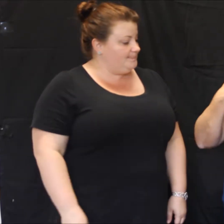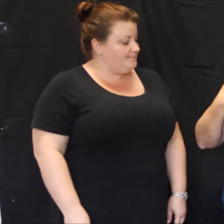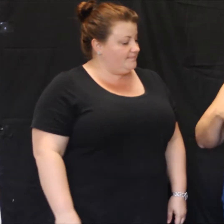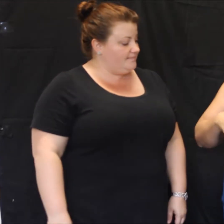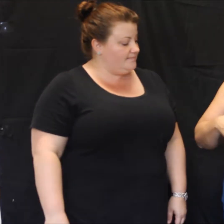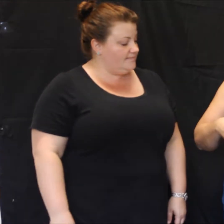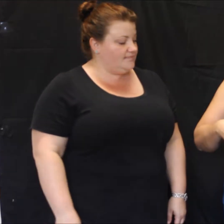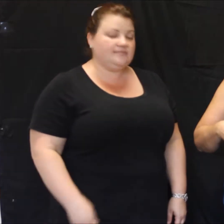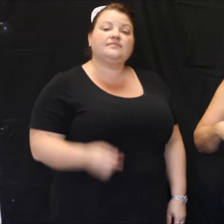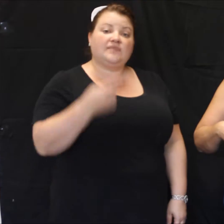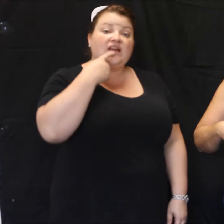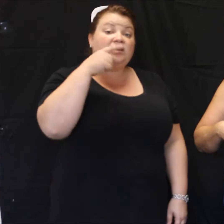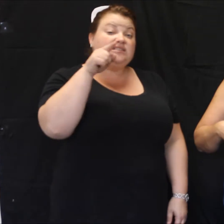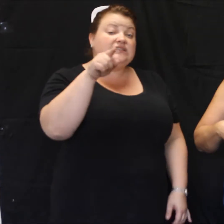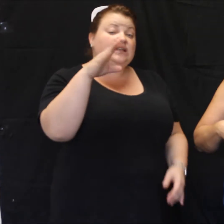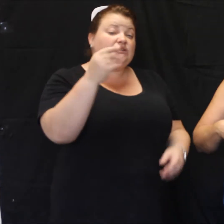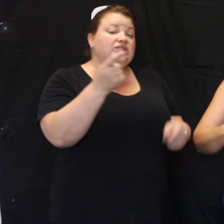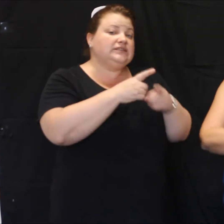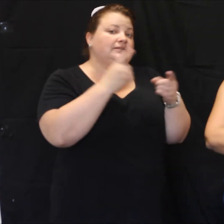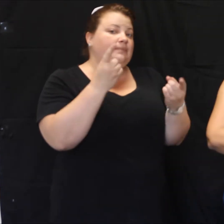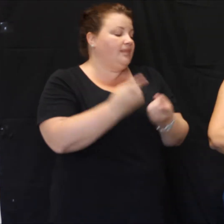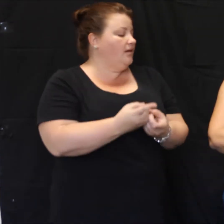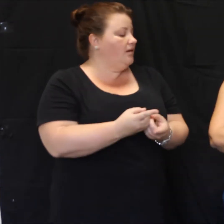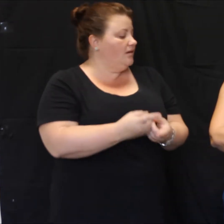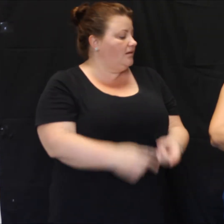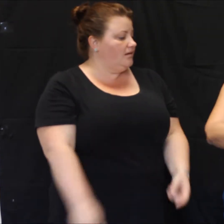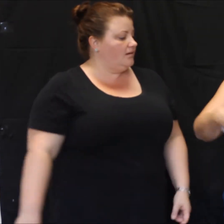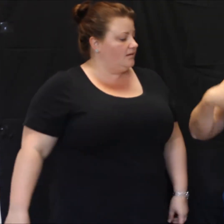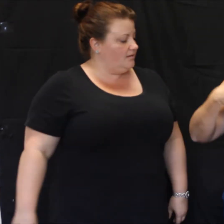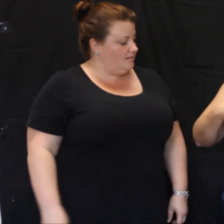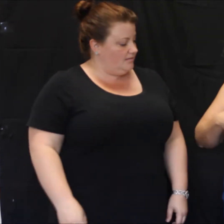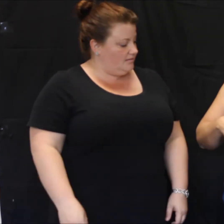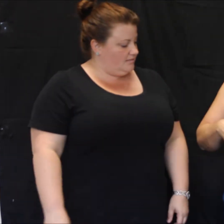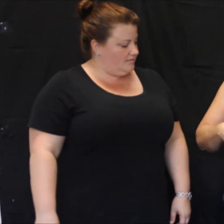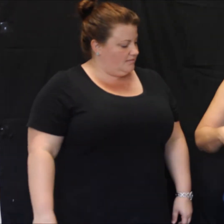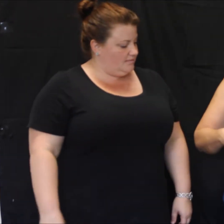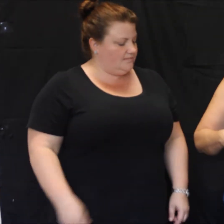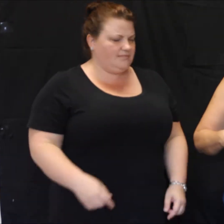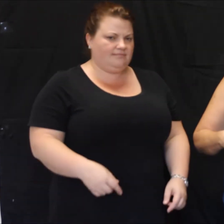I'm telling you something in descriptions.